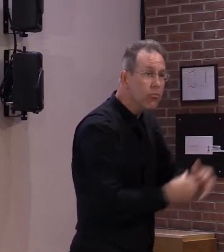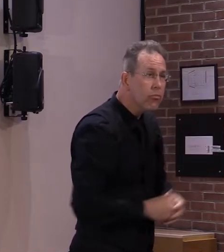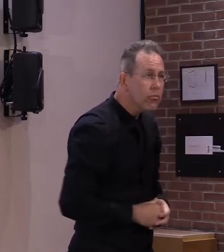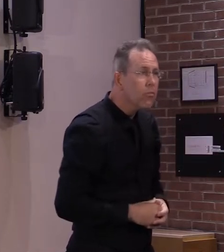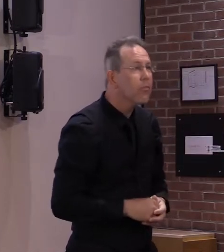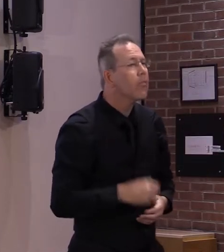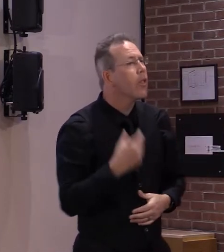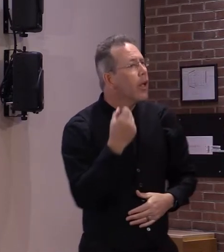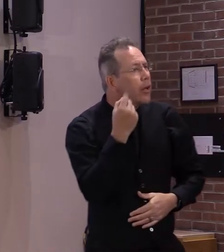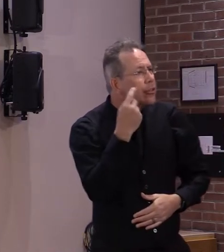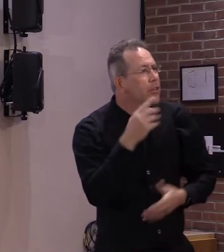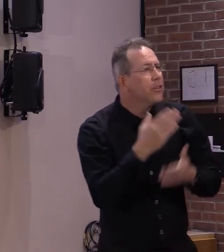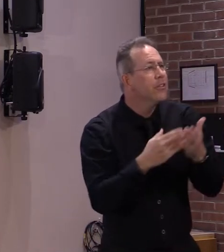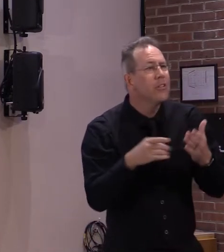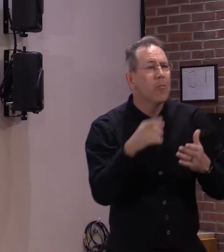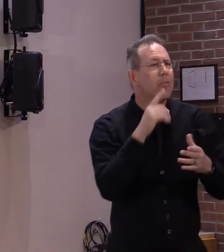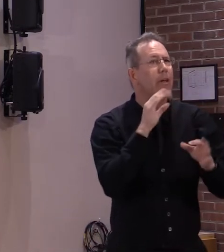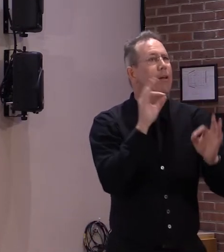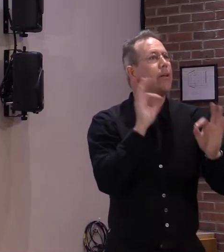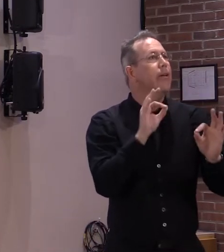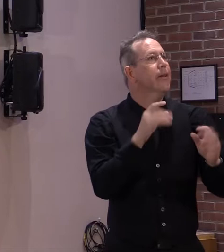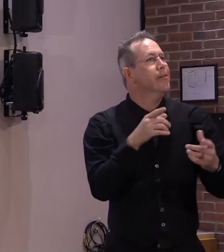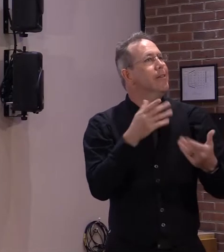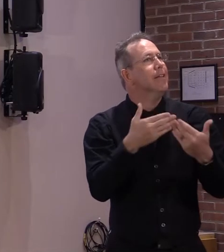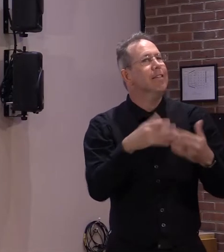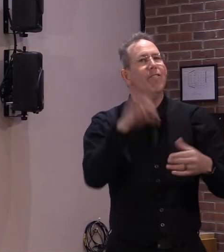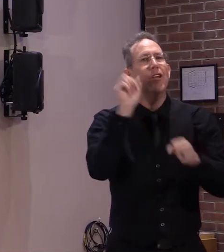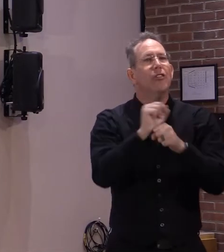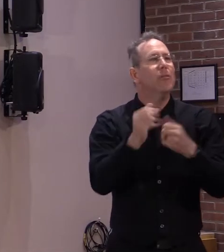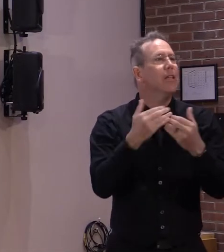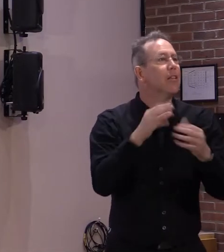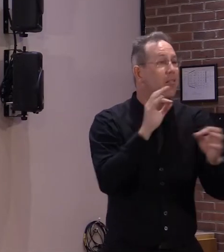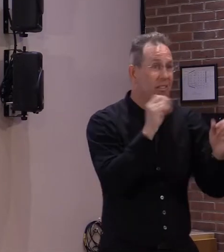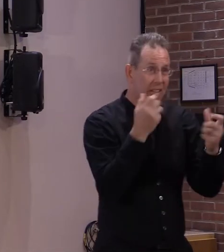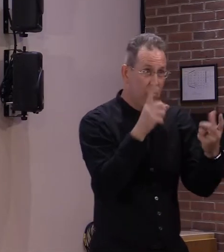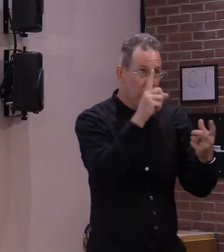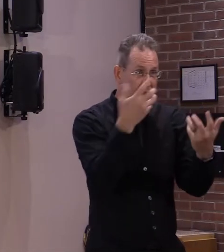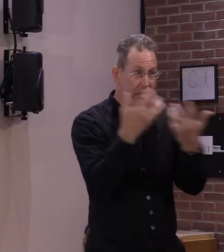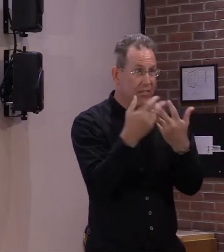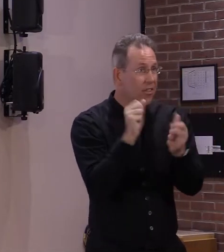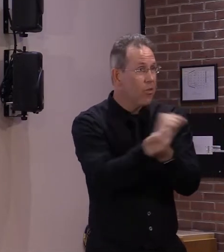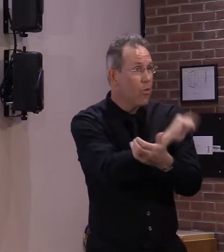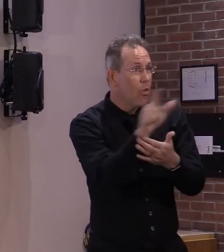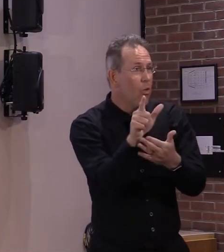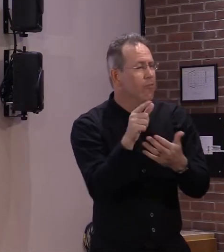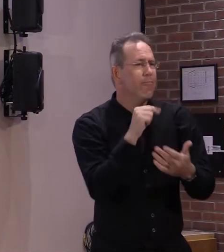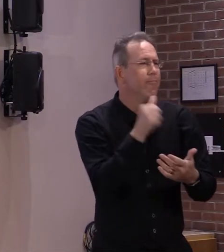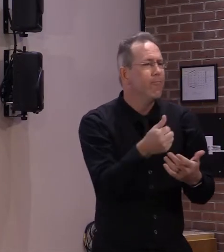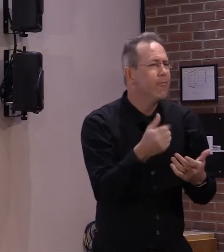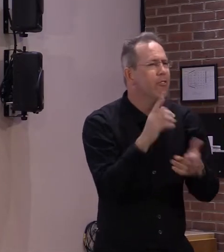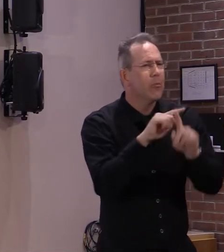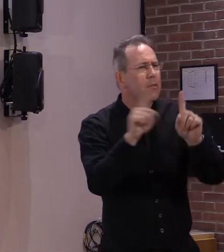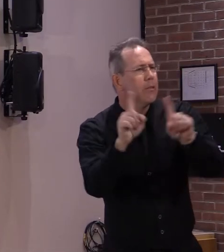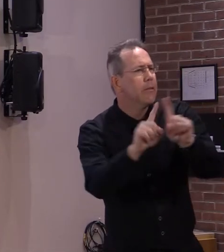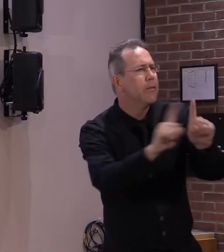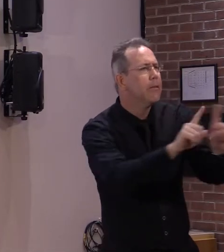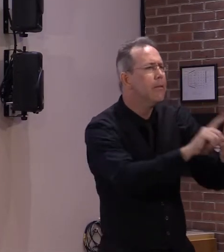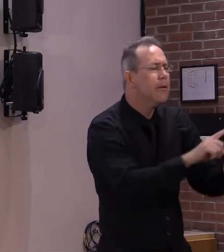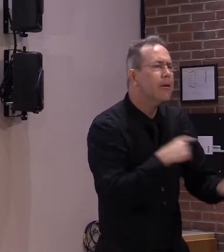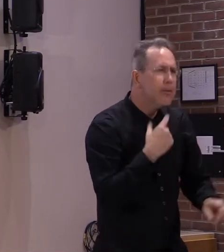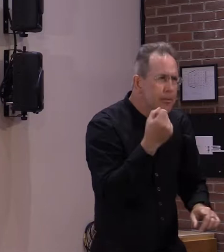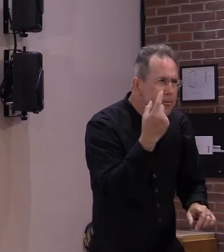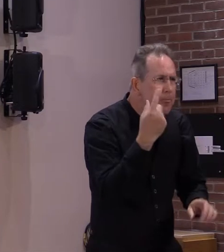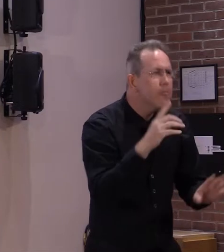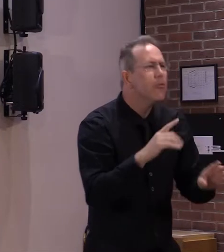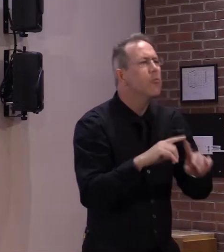and one size does not fit all. Because of this, the Department will be providing more comprehensive guidance to claimants in both the regular